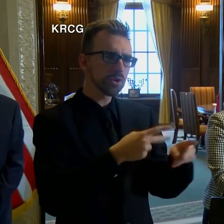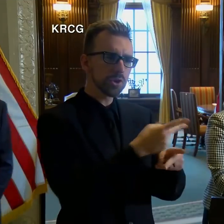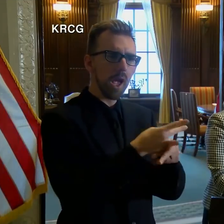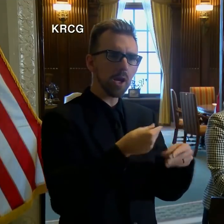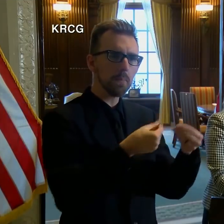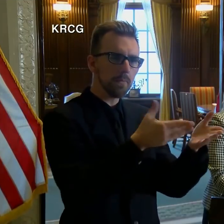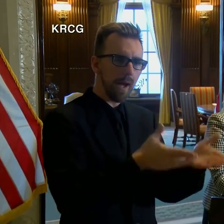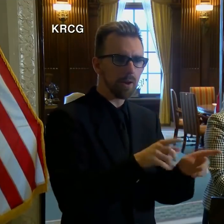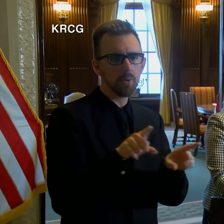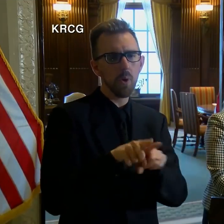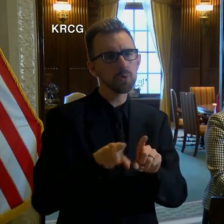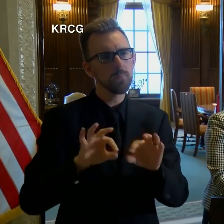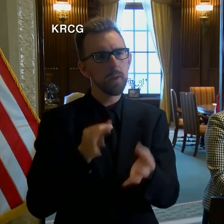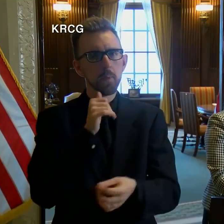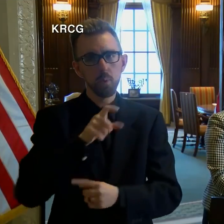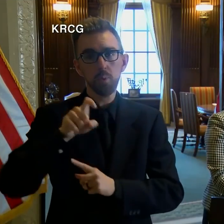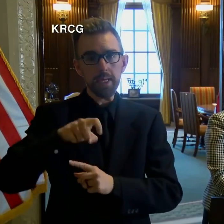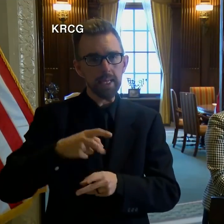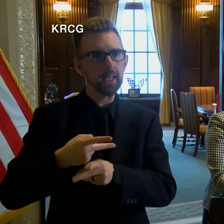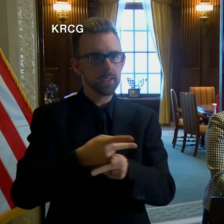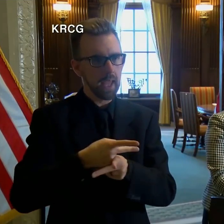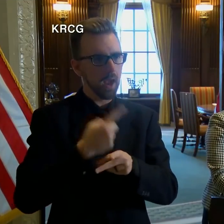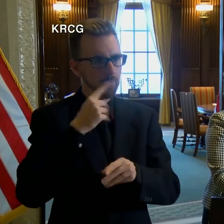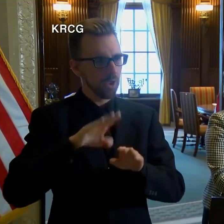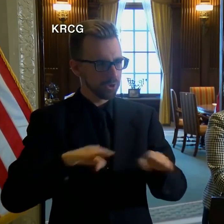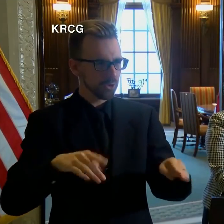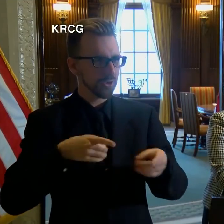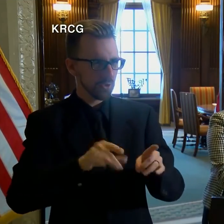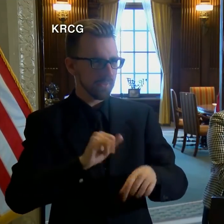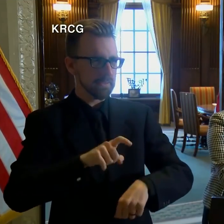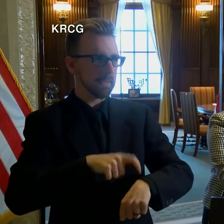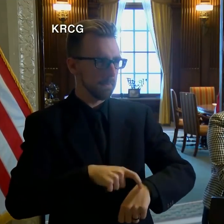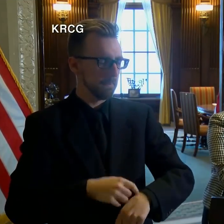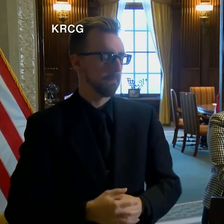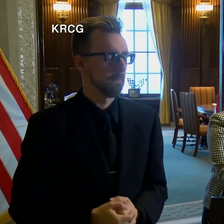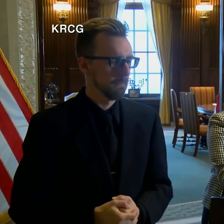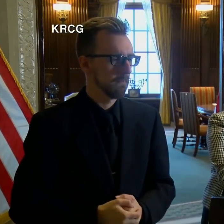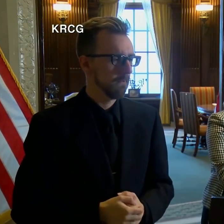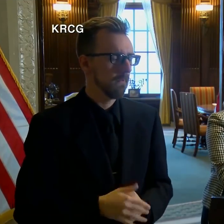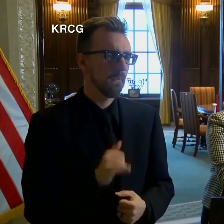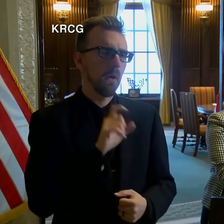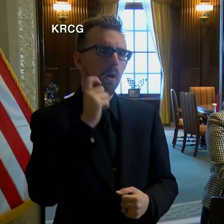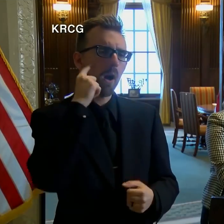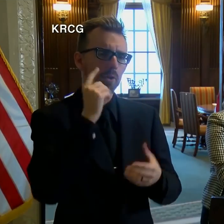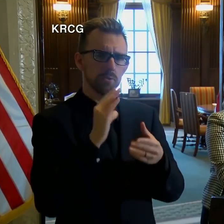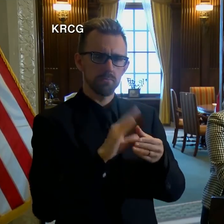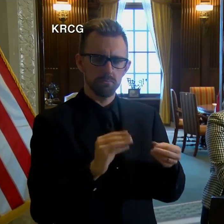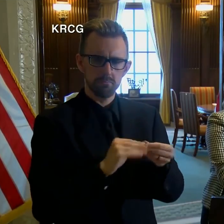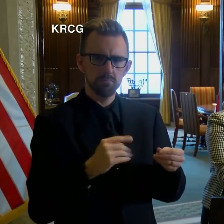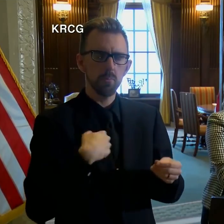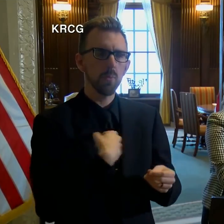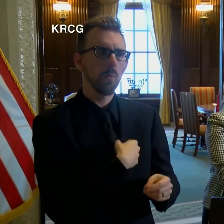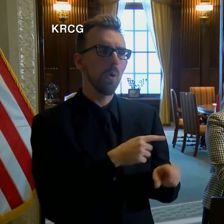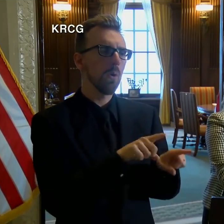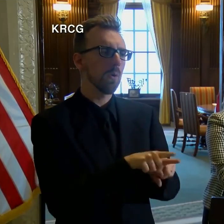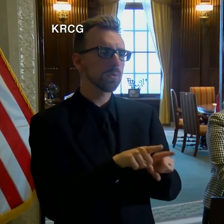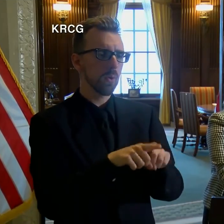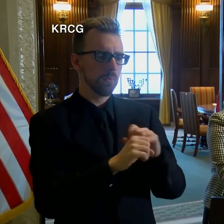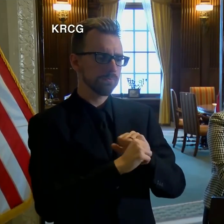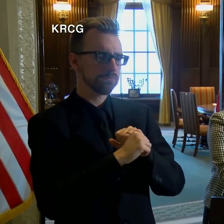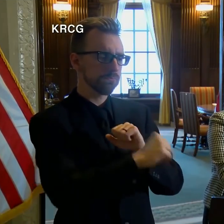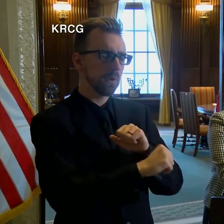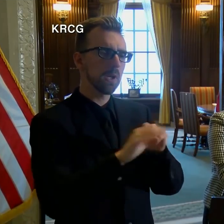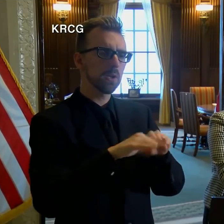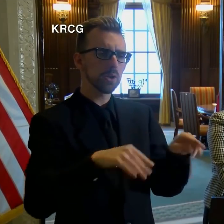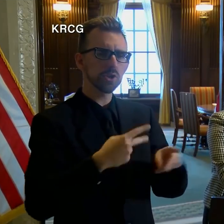and families in need of child care during this time. As the Governor stated, we are extending child